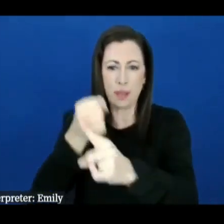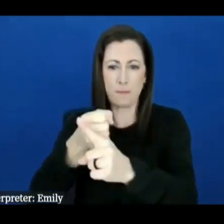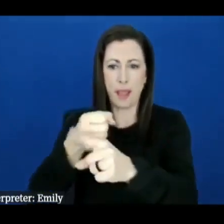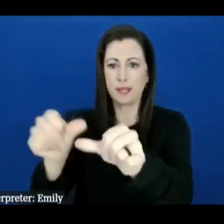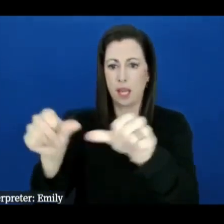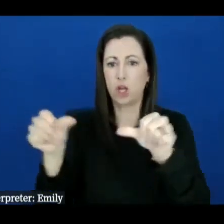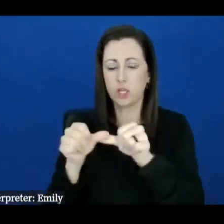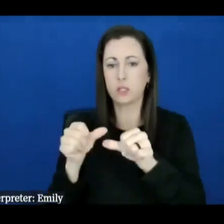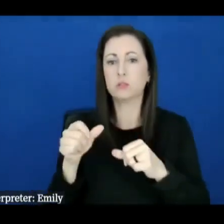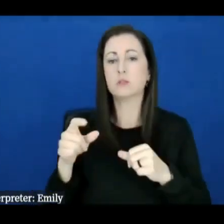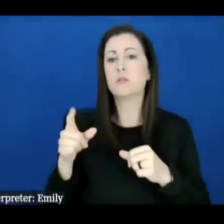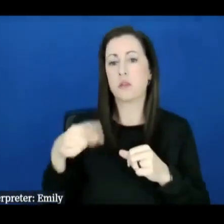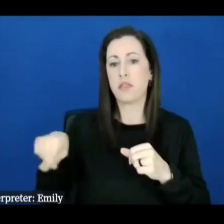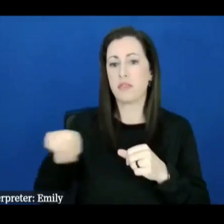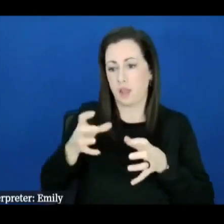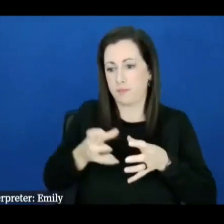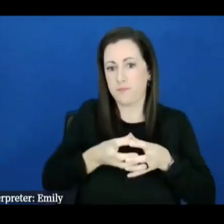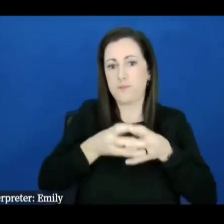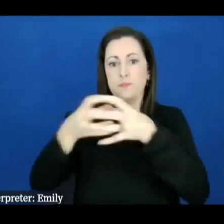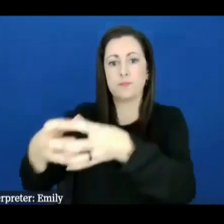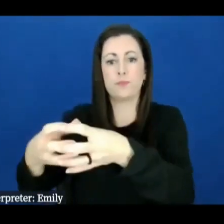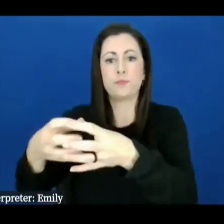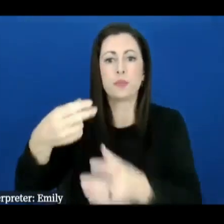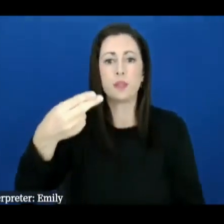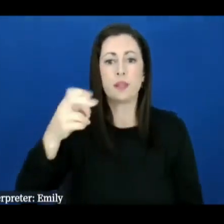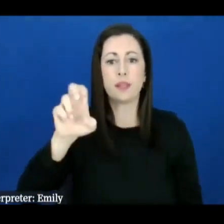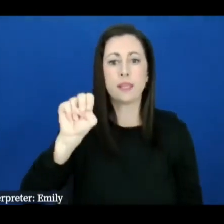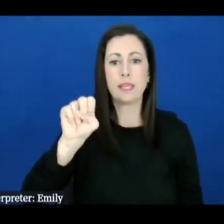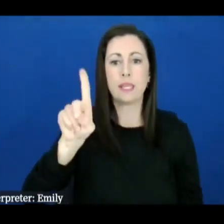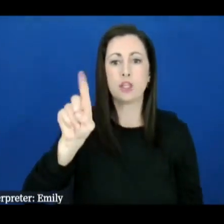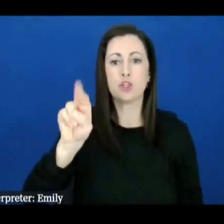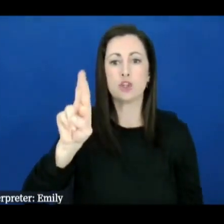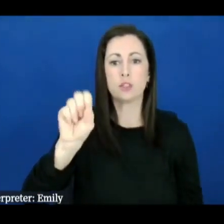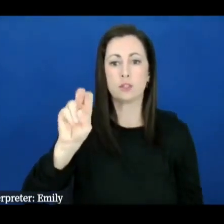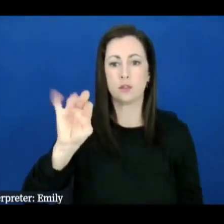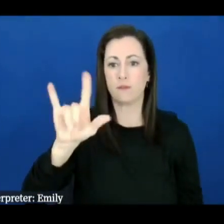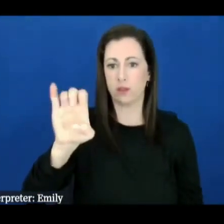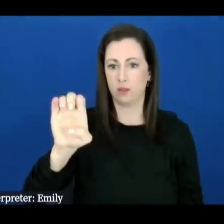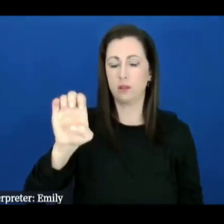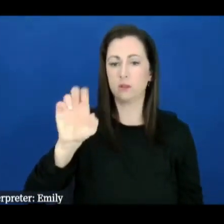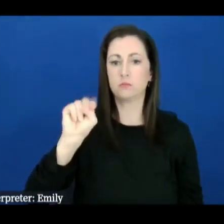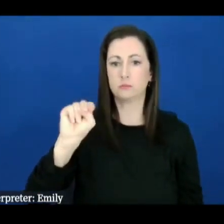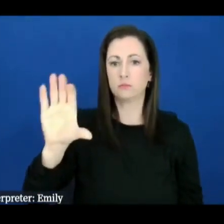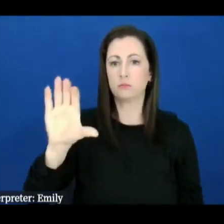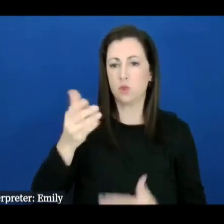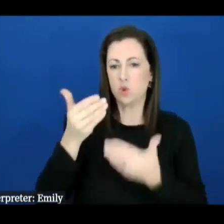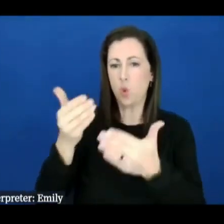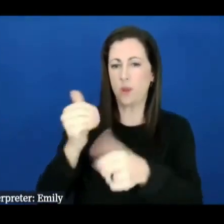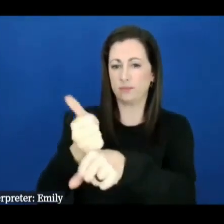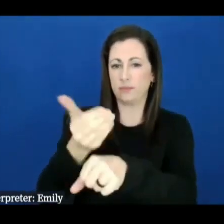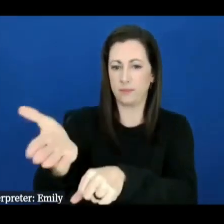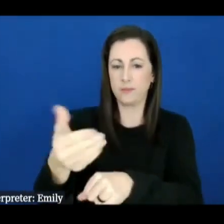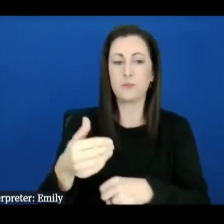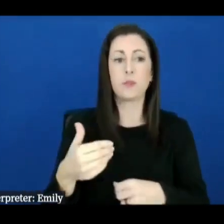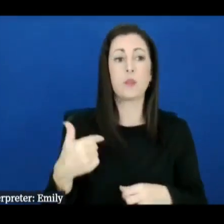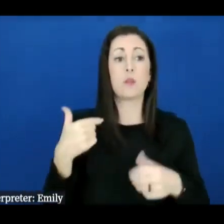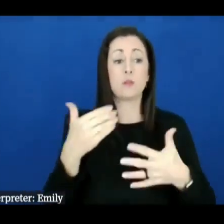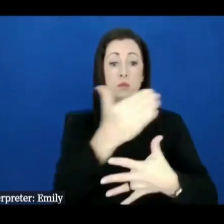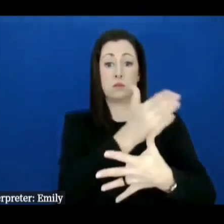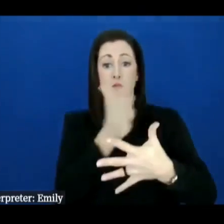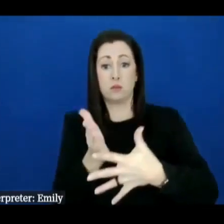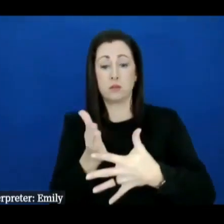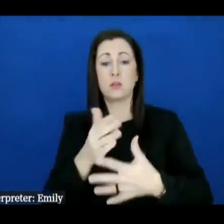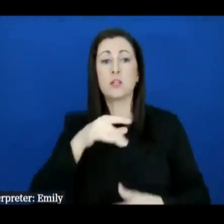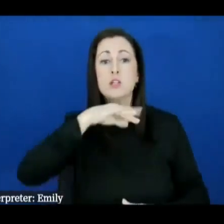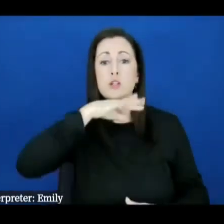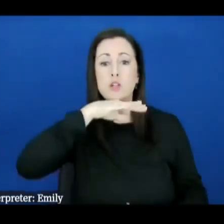took some folks out to Hendersonville North Carolina uh to pre-position there there's also a debris mission now right now the debris